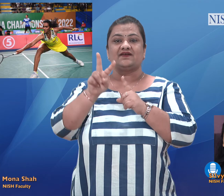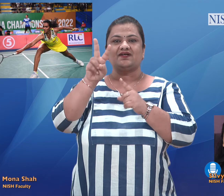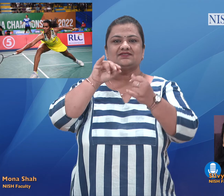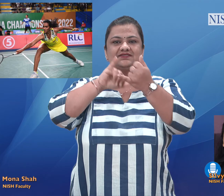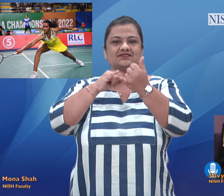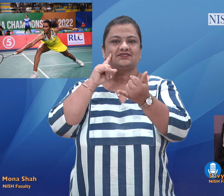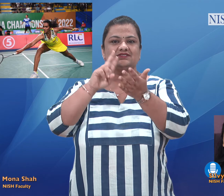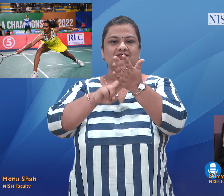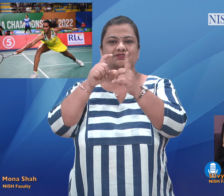Vikramasinghe,